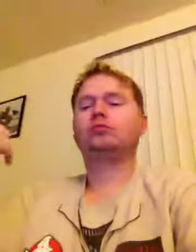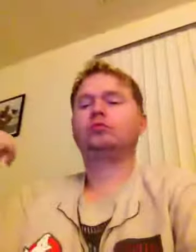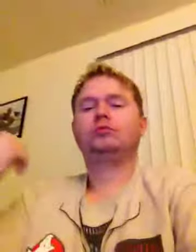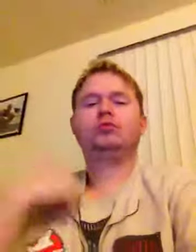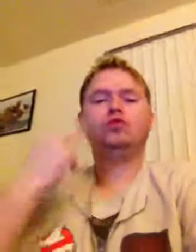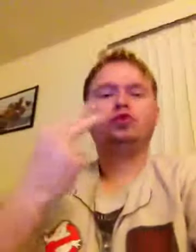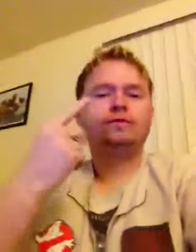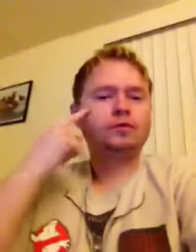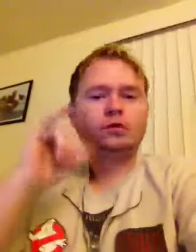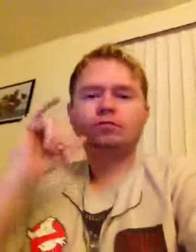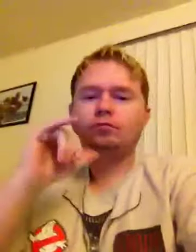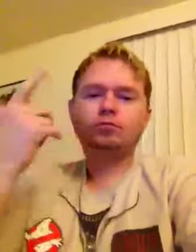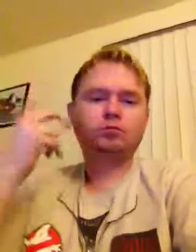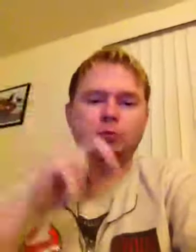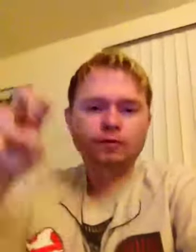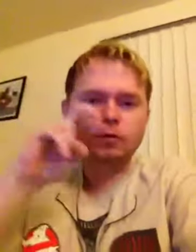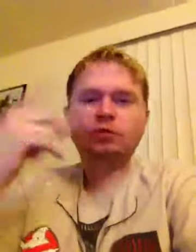Is your brother patriotic? What did you say?